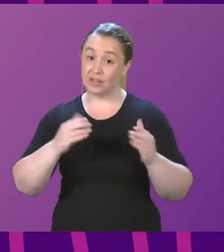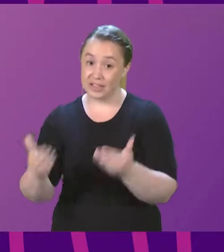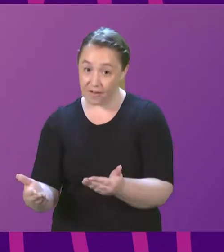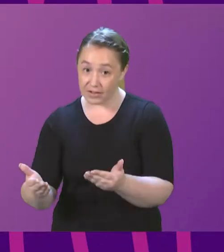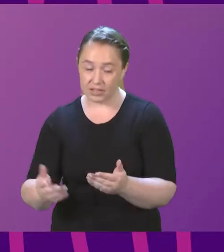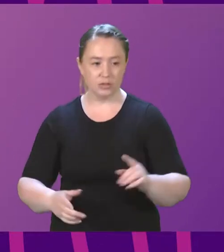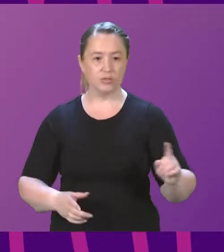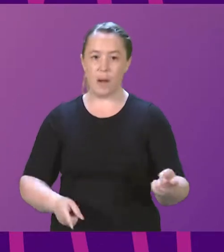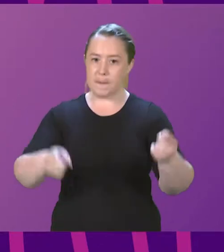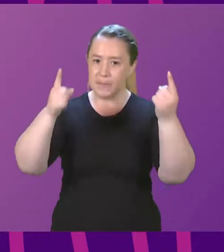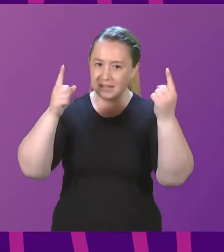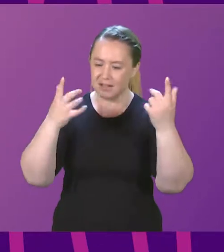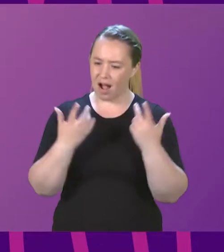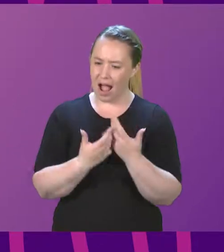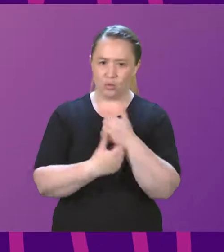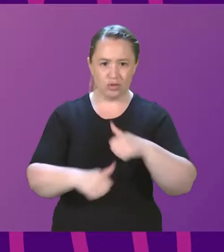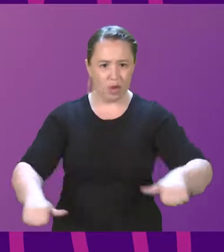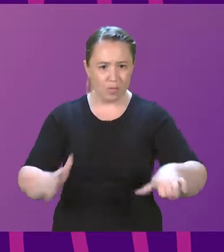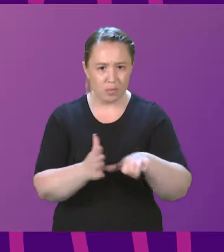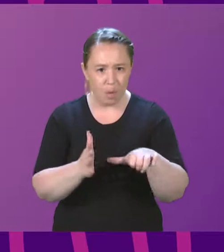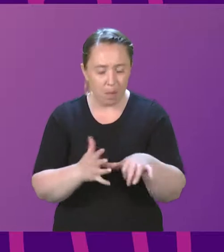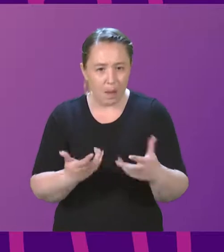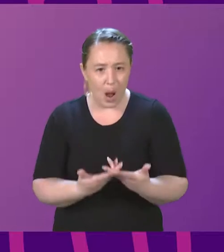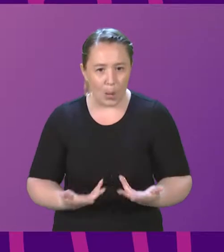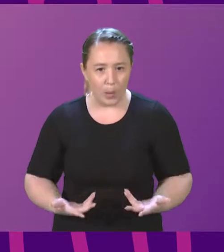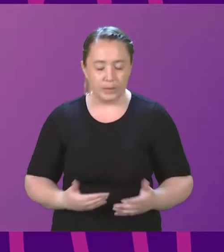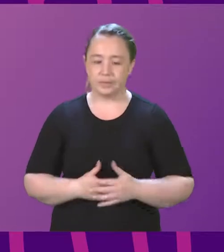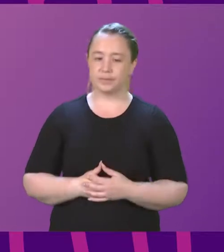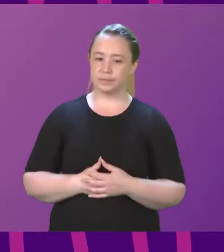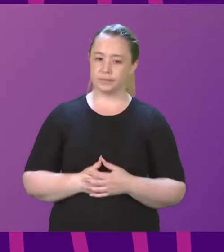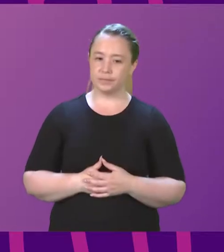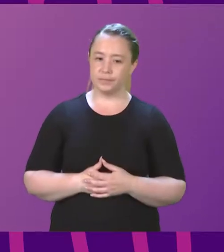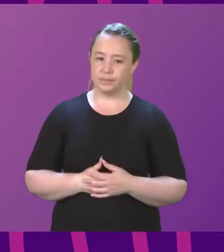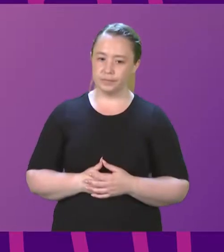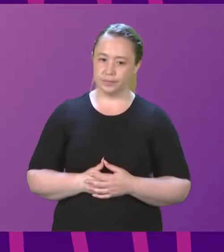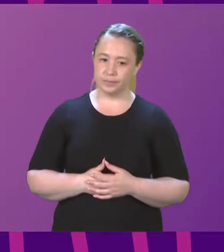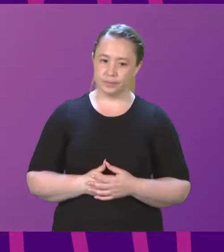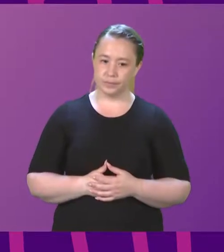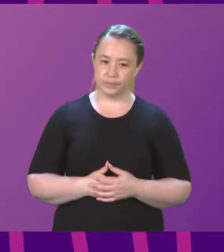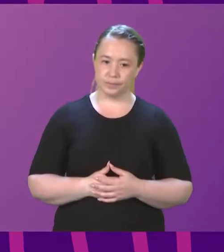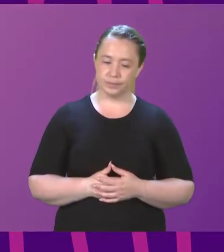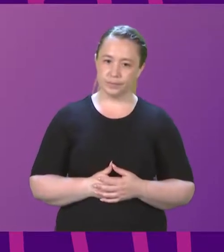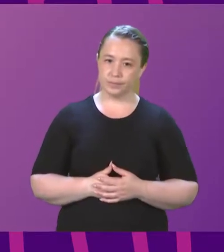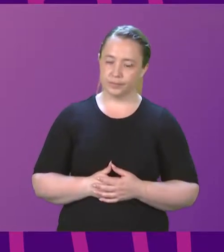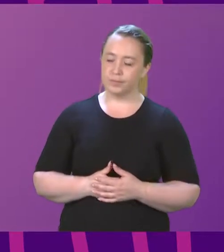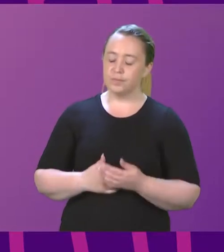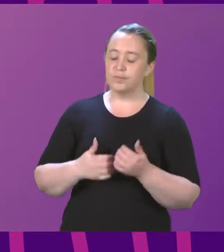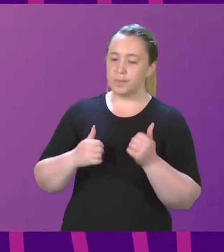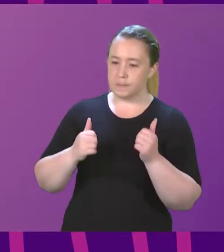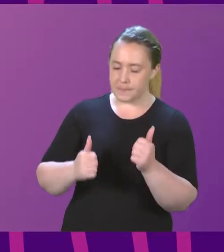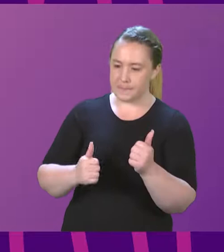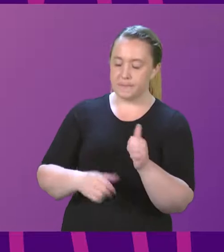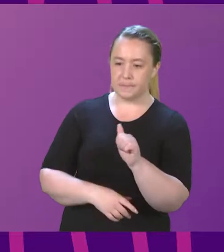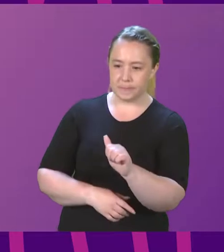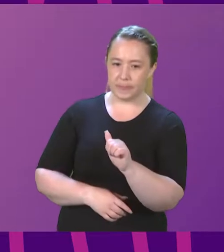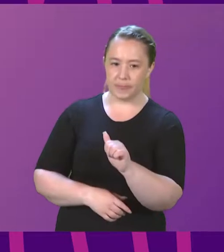address these concerns? Minister. OK, well, just to start off with and pick up a couple of points that the Member has made. There were